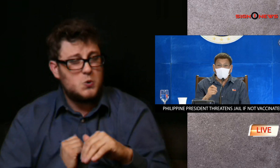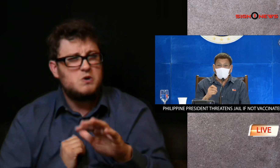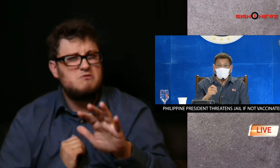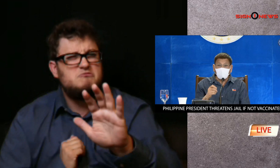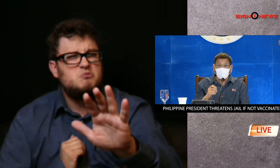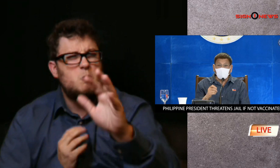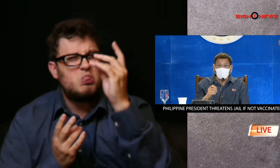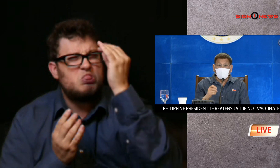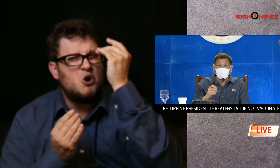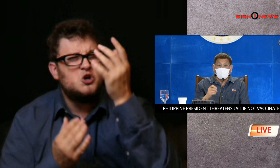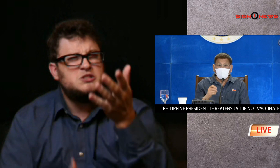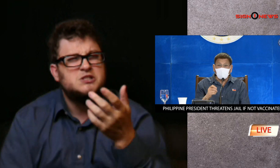what do you think about that